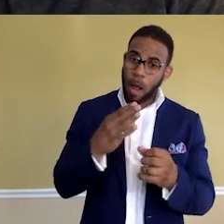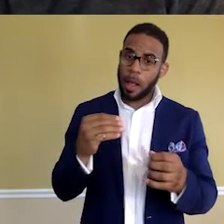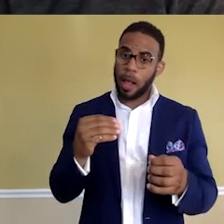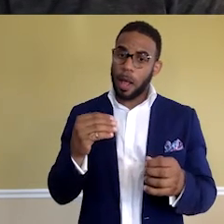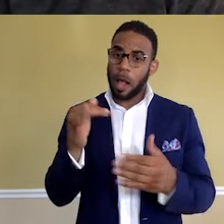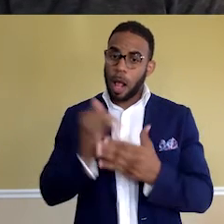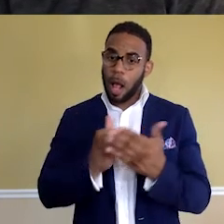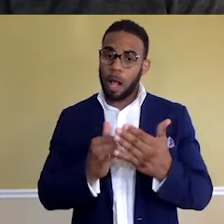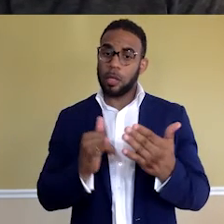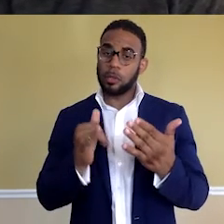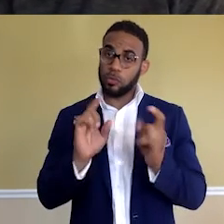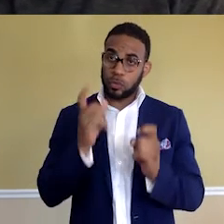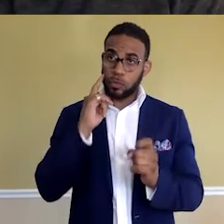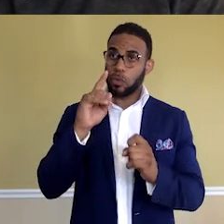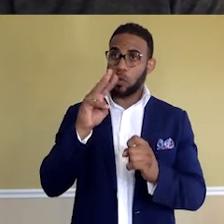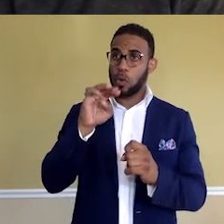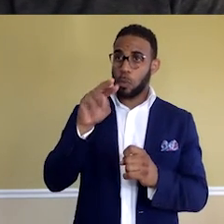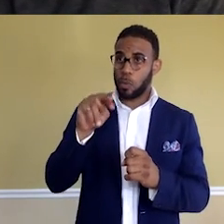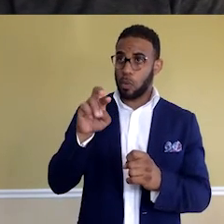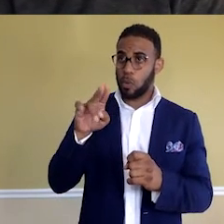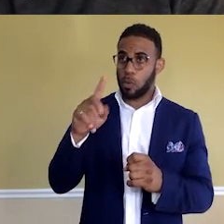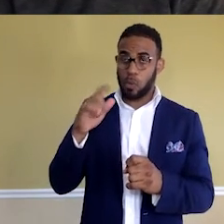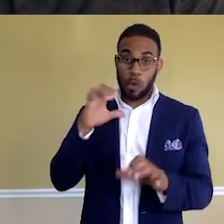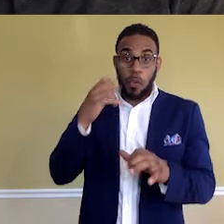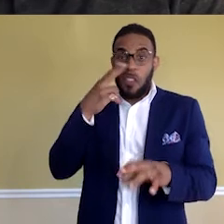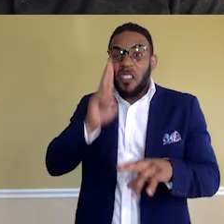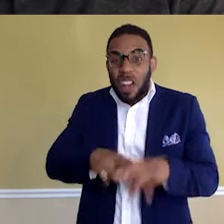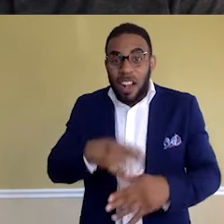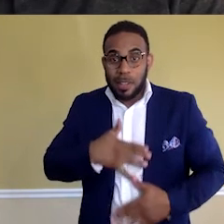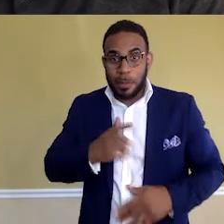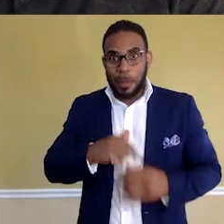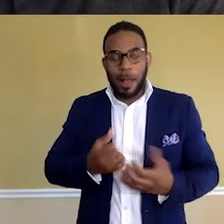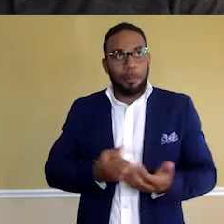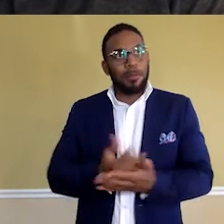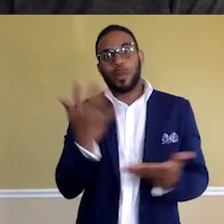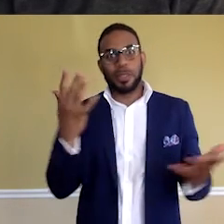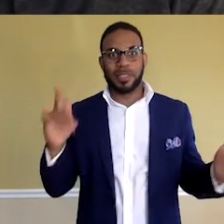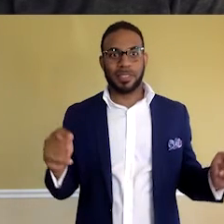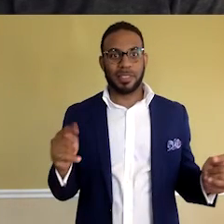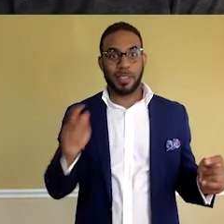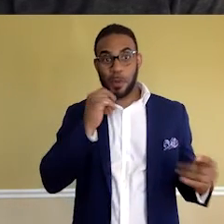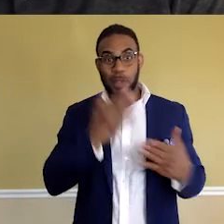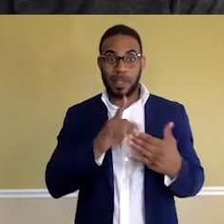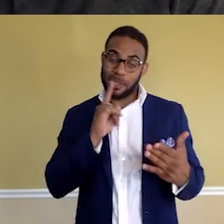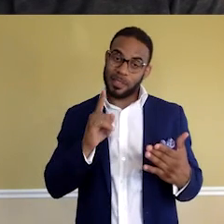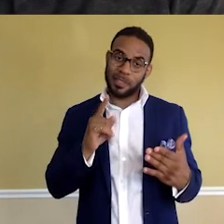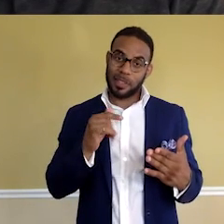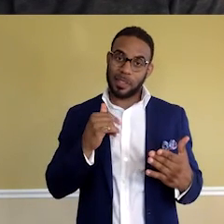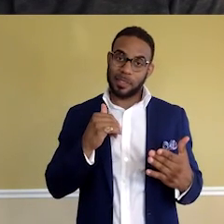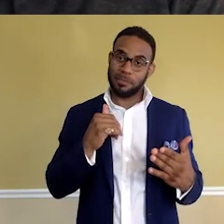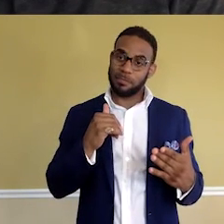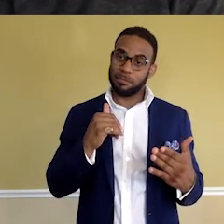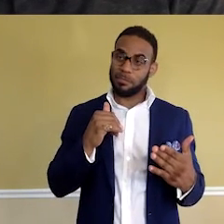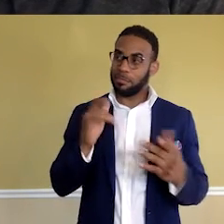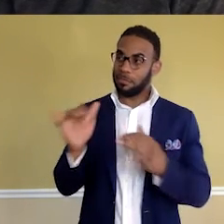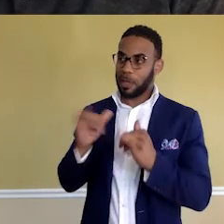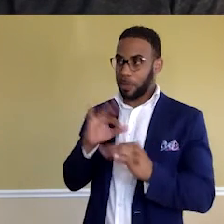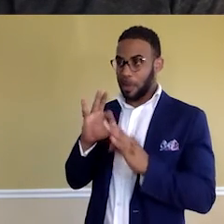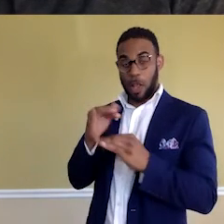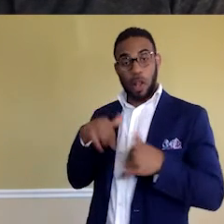renderings of moon rovers. I would do that for fun. But I blew it. The cool thing is we kind of have a mantra in our family. As long as you're still alive and you're still